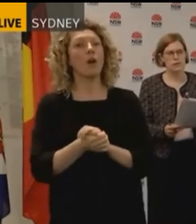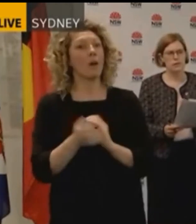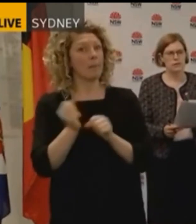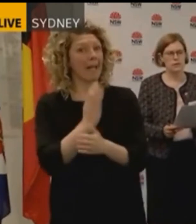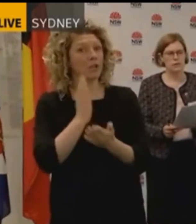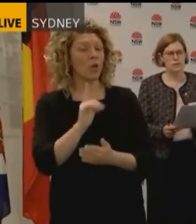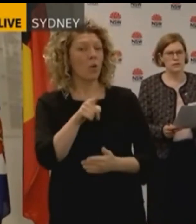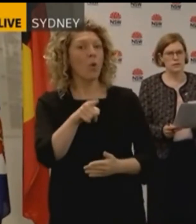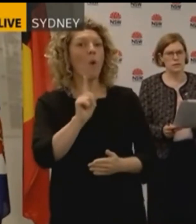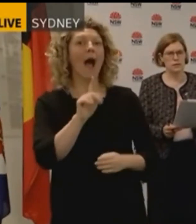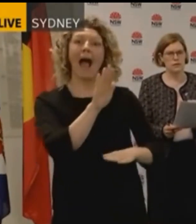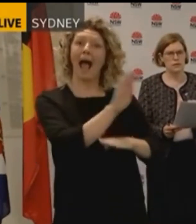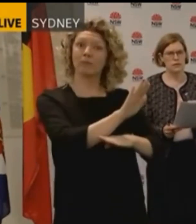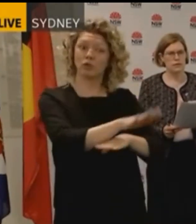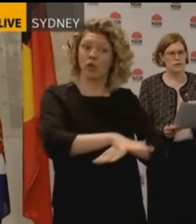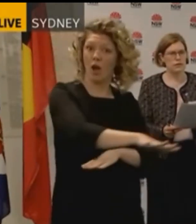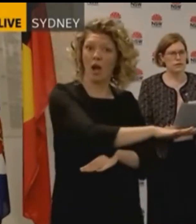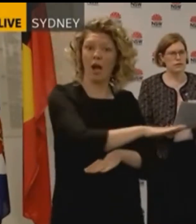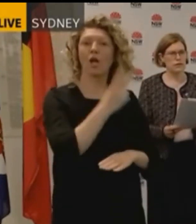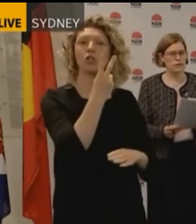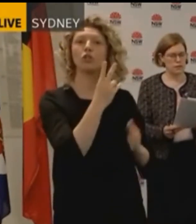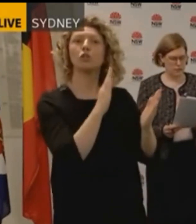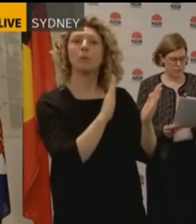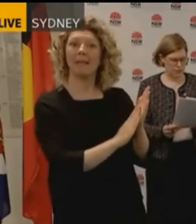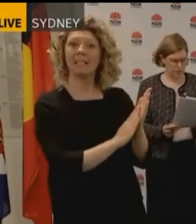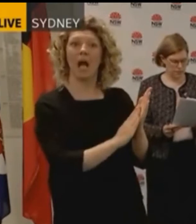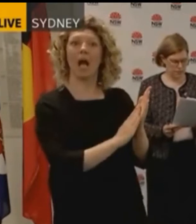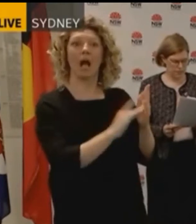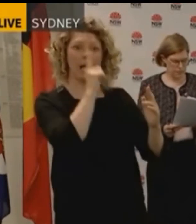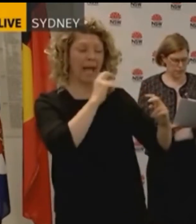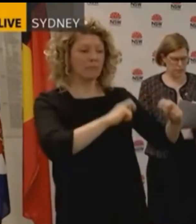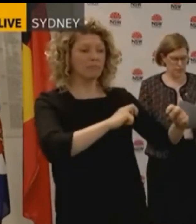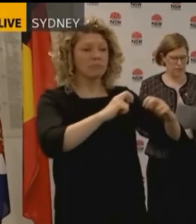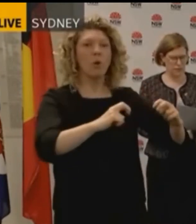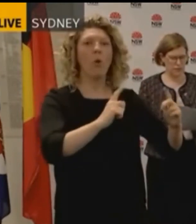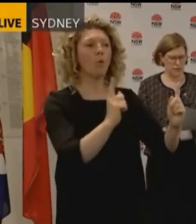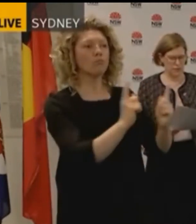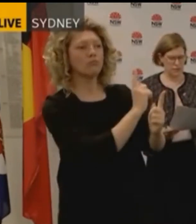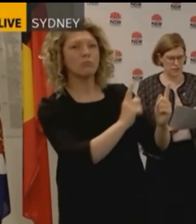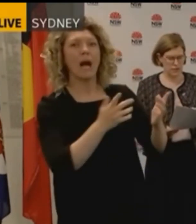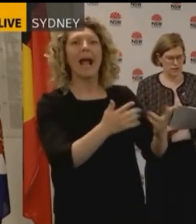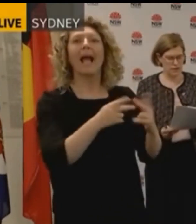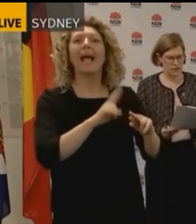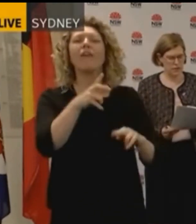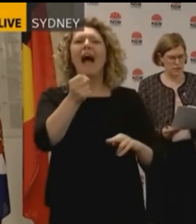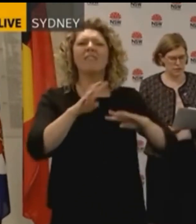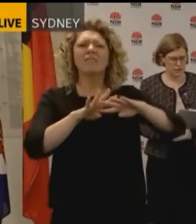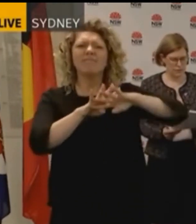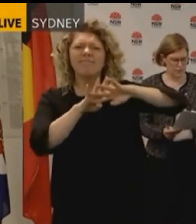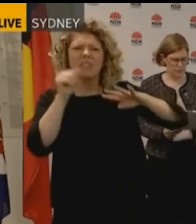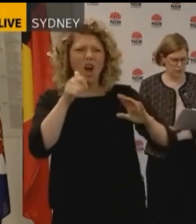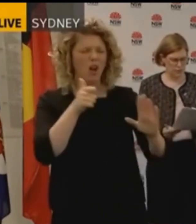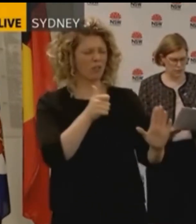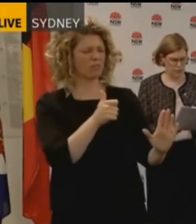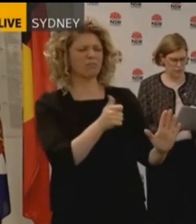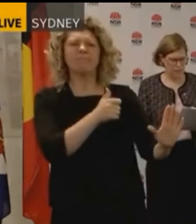to go to the two square metre rule outdoors if you have a QR code so we're saying to all businesses if you either have your own electronic QR